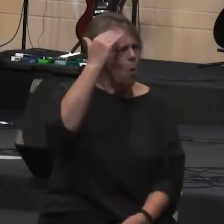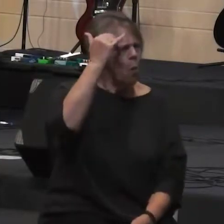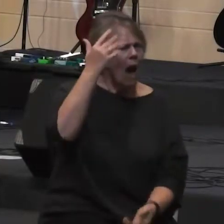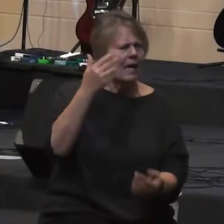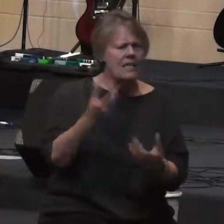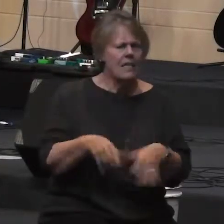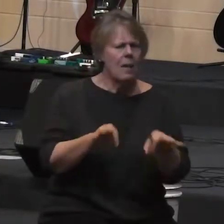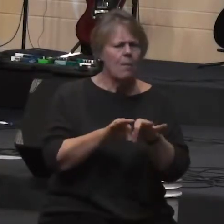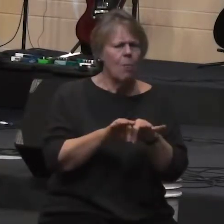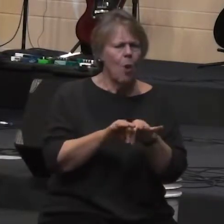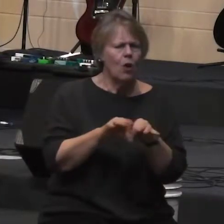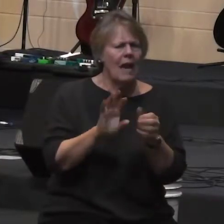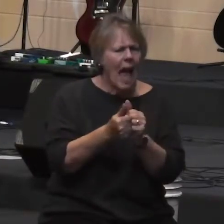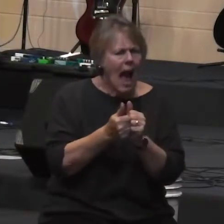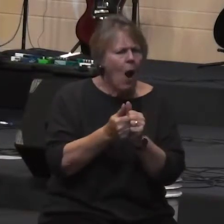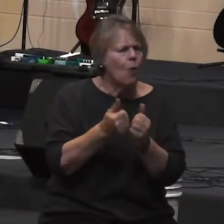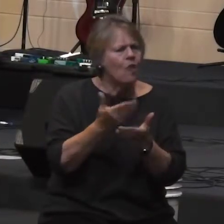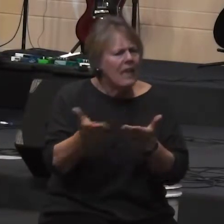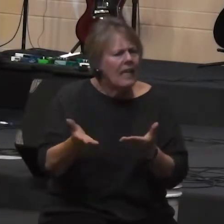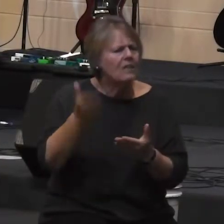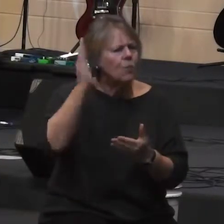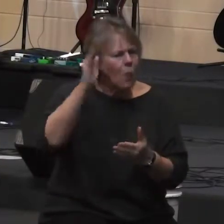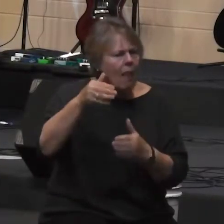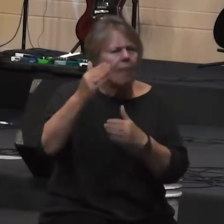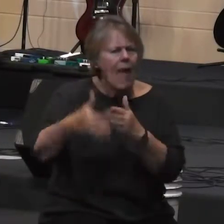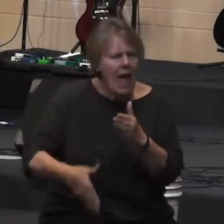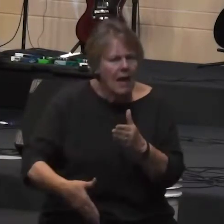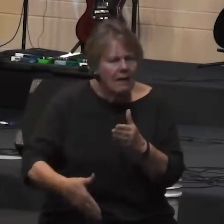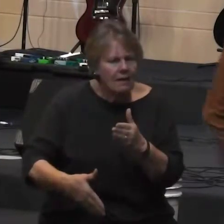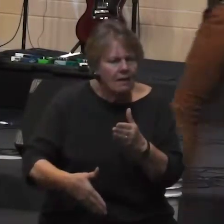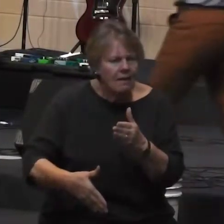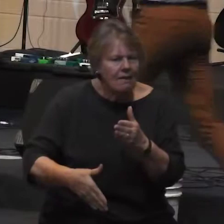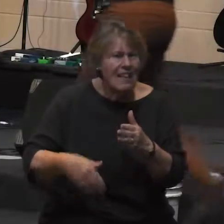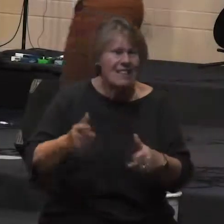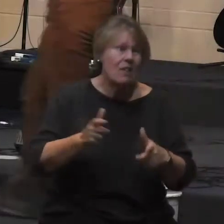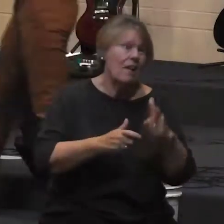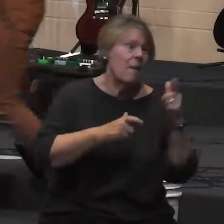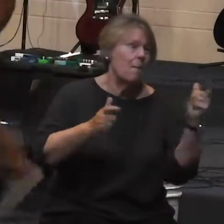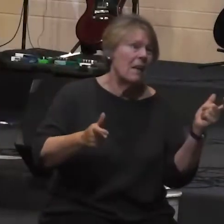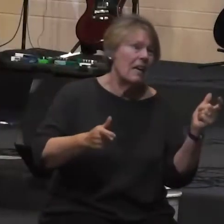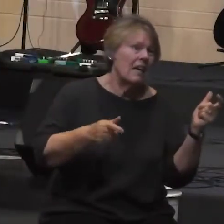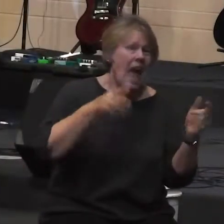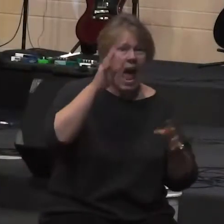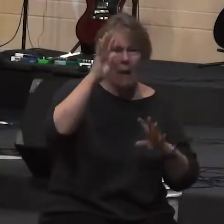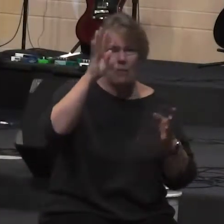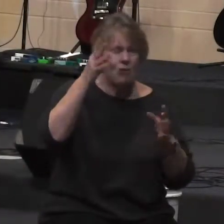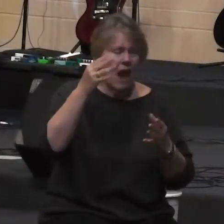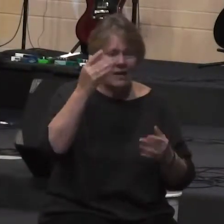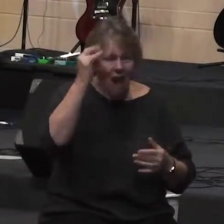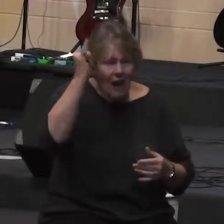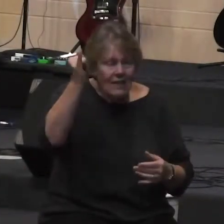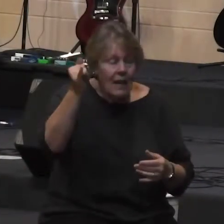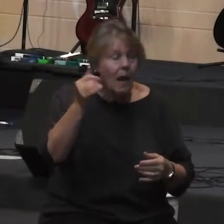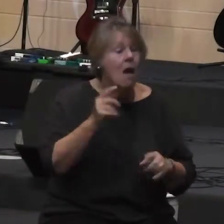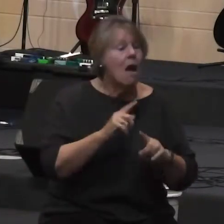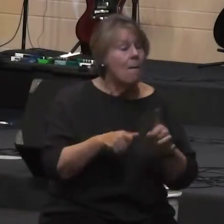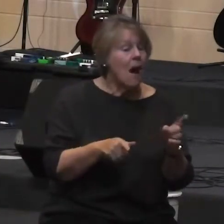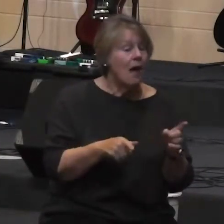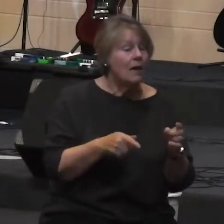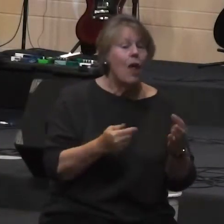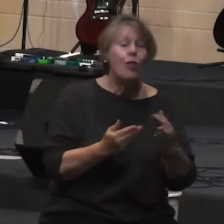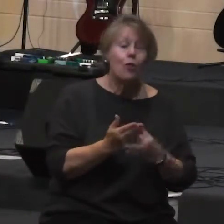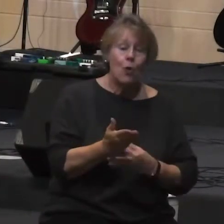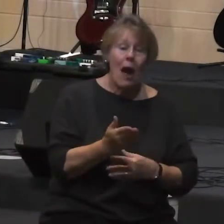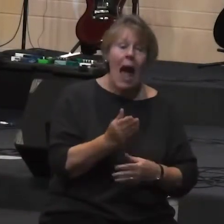all things are going to end that's a fairly big abstract idea here's why because throughout scripture there's this story that's being